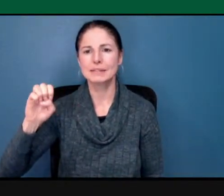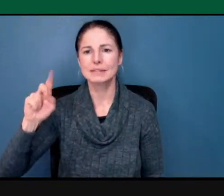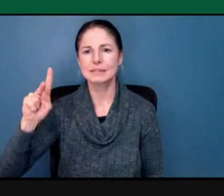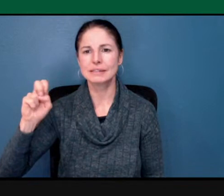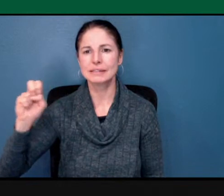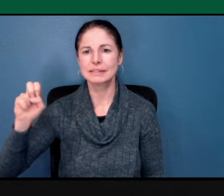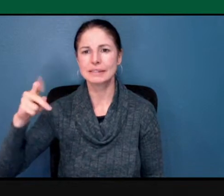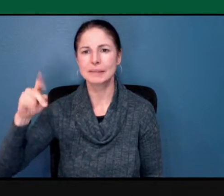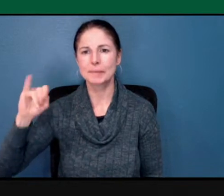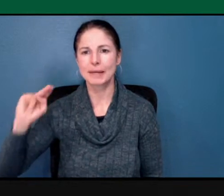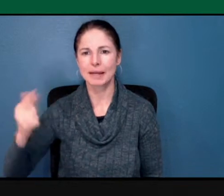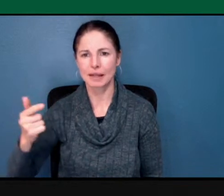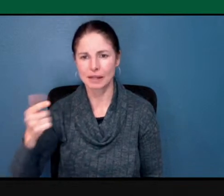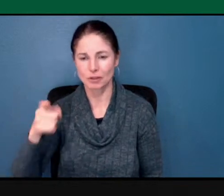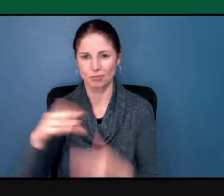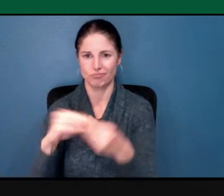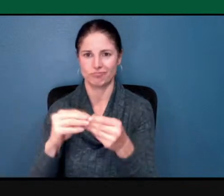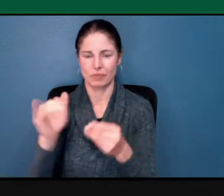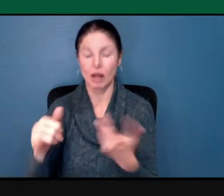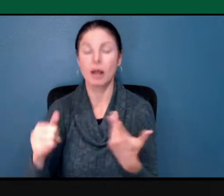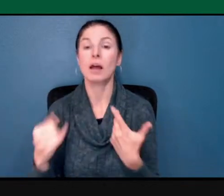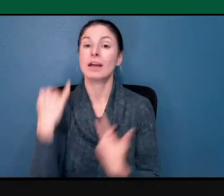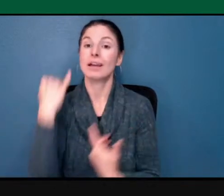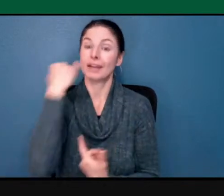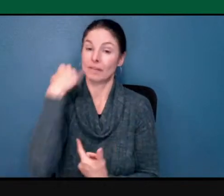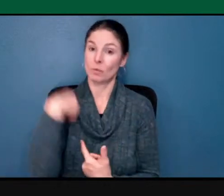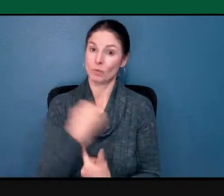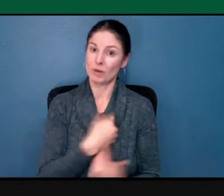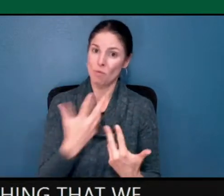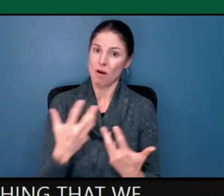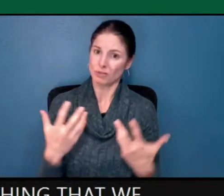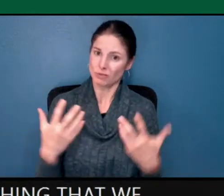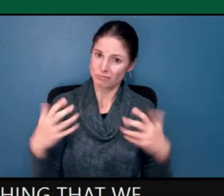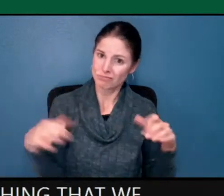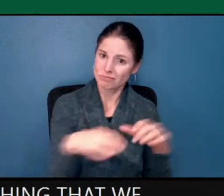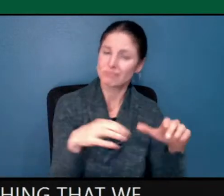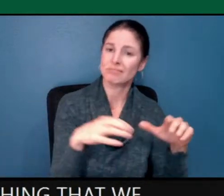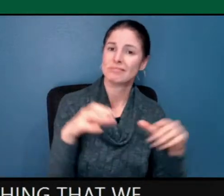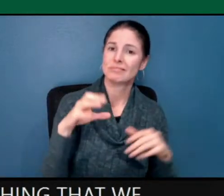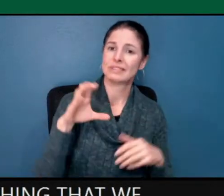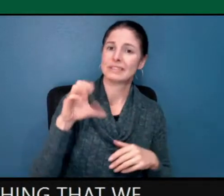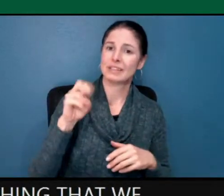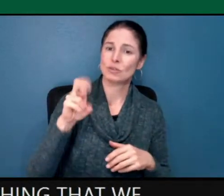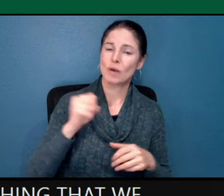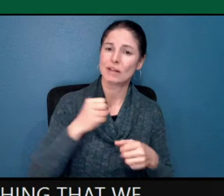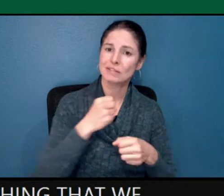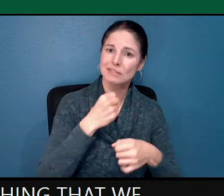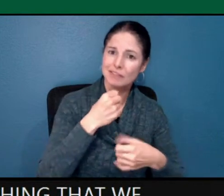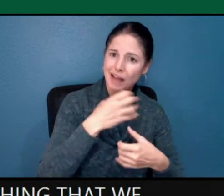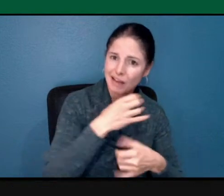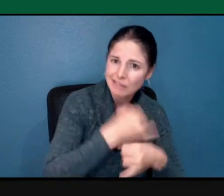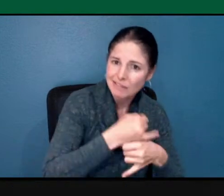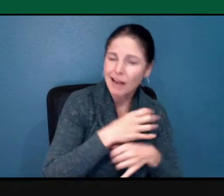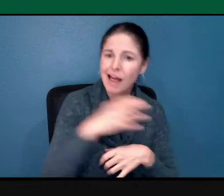here at Stack State and in our community. Can you give us a bit more? Yeah, and